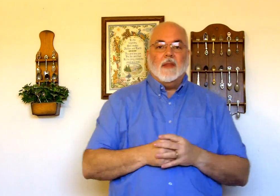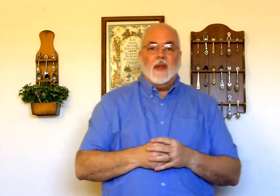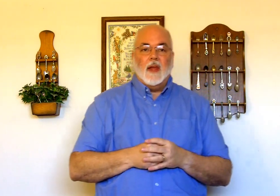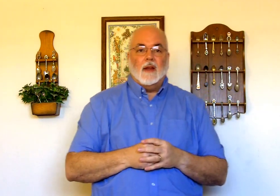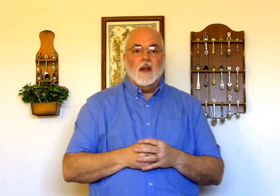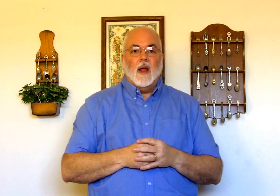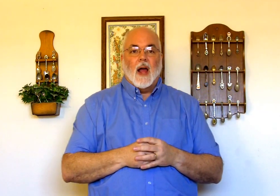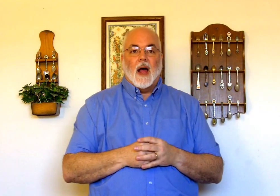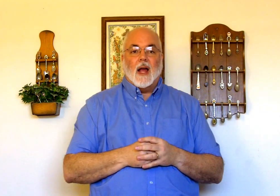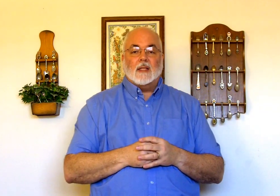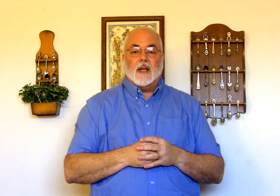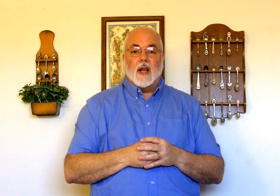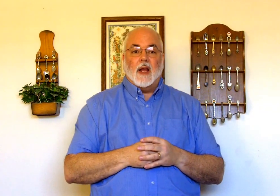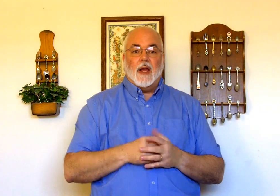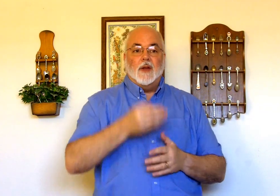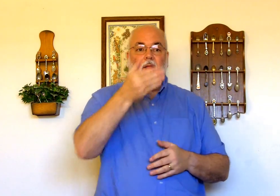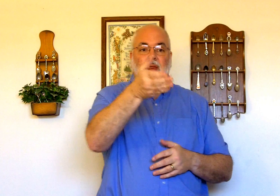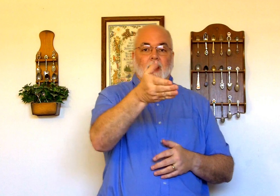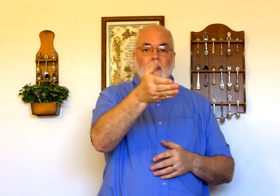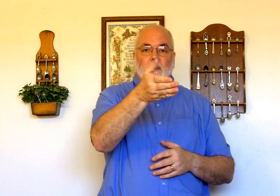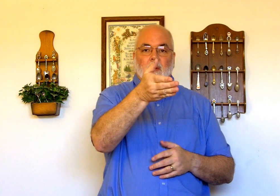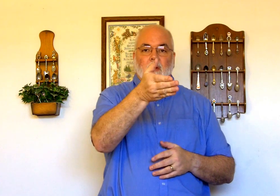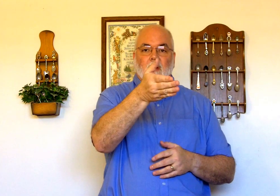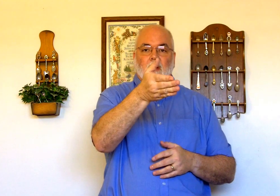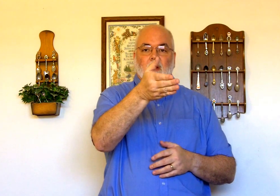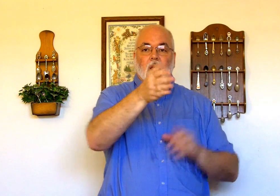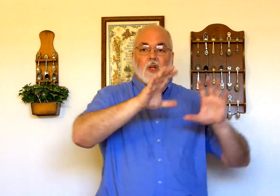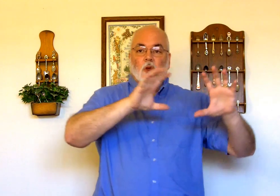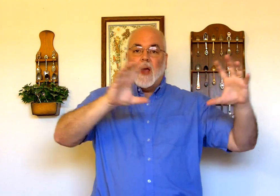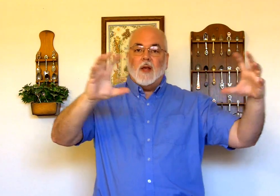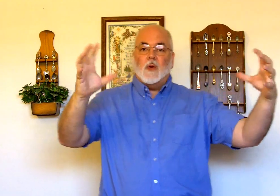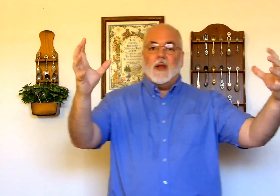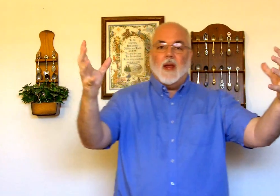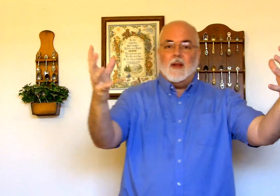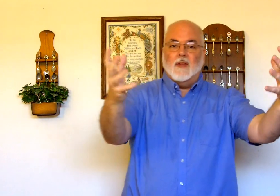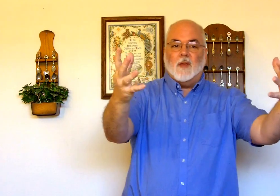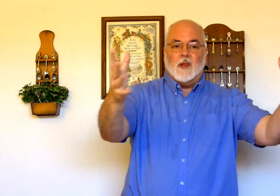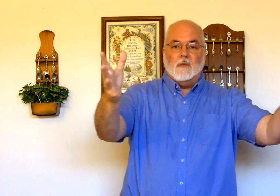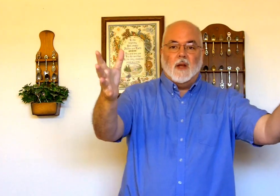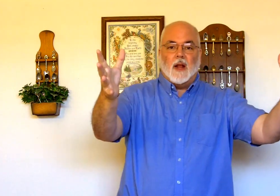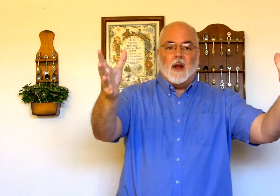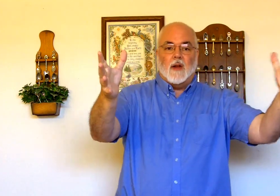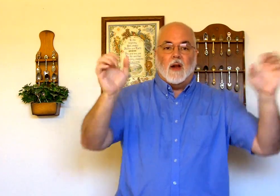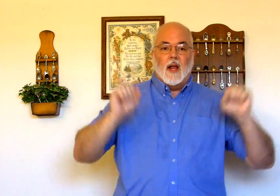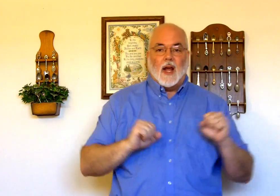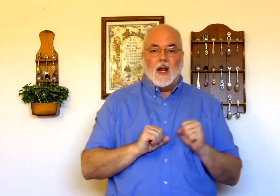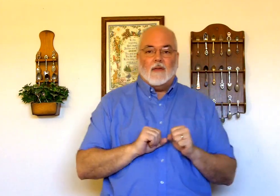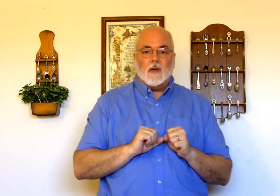then I said I led them. So I created them in the middle of air there. I left them